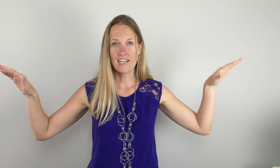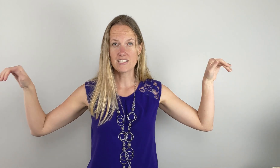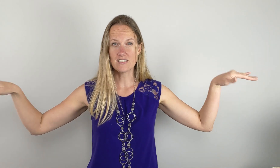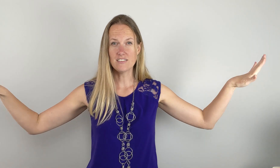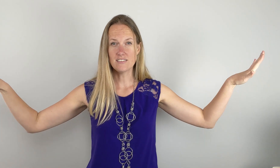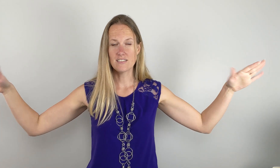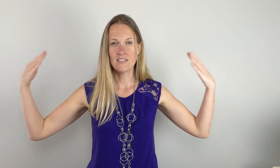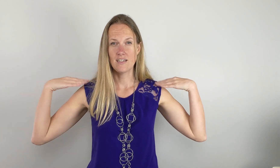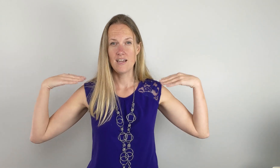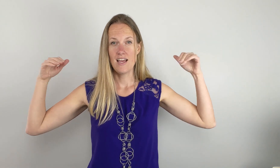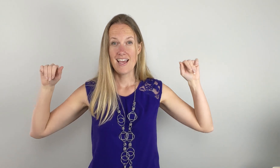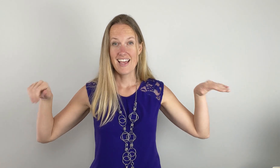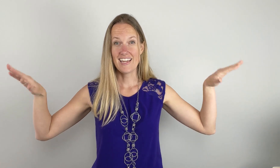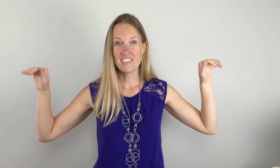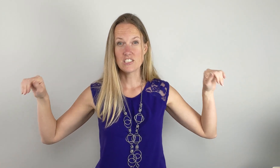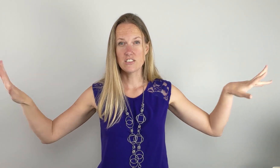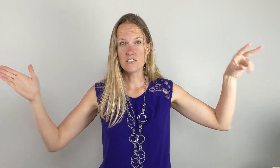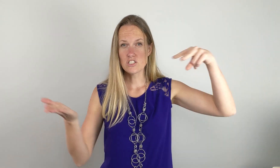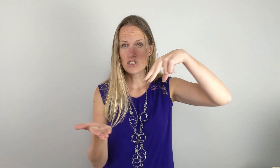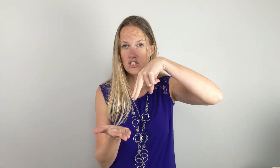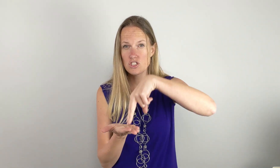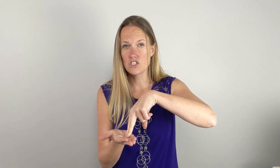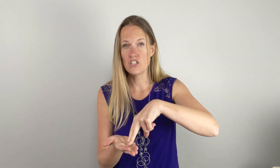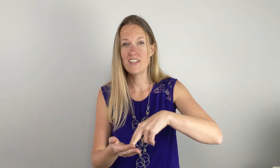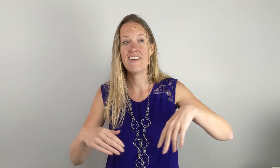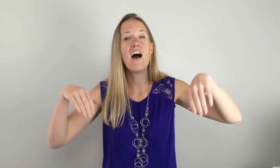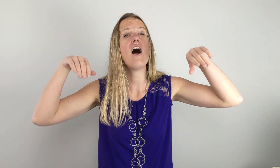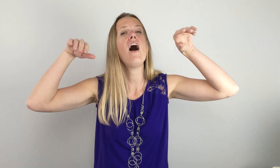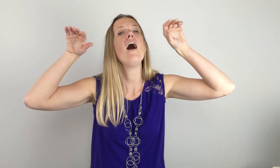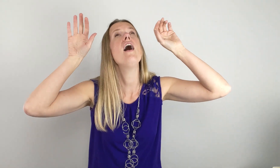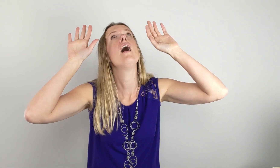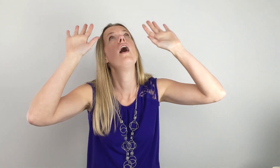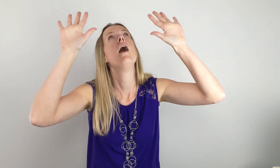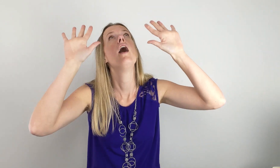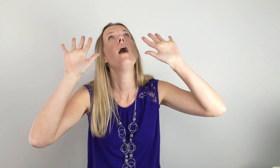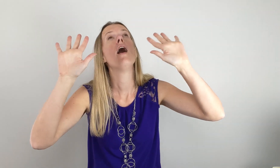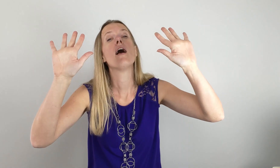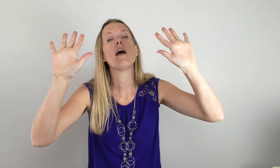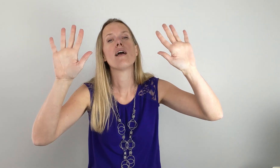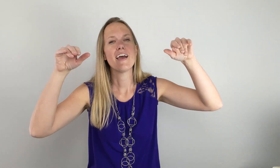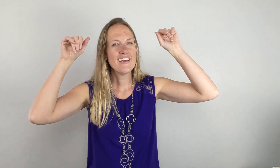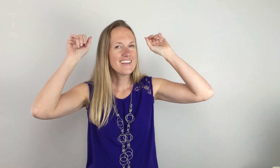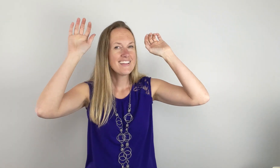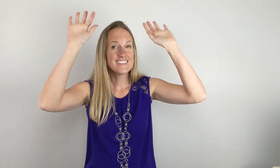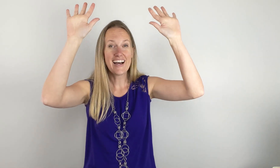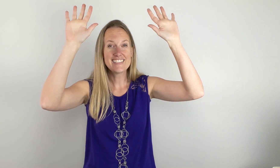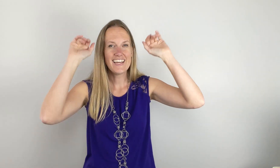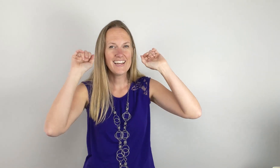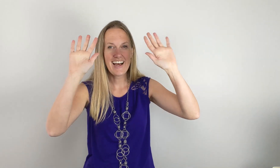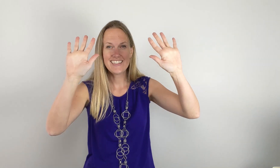Angels. Angels stood in awe. Okay. High ten. High